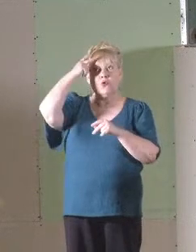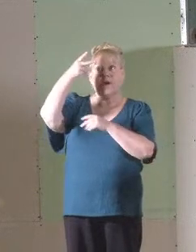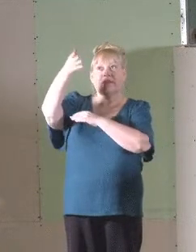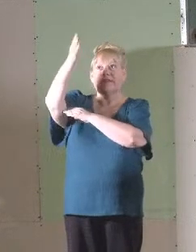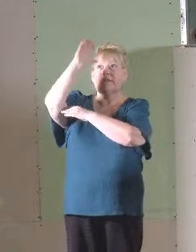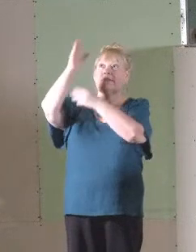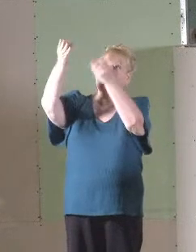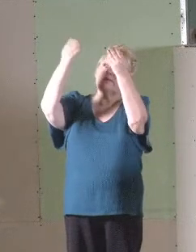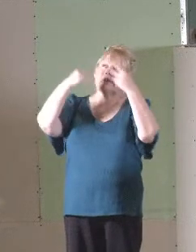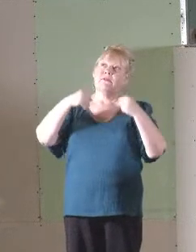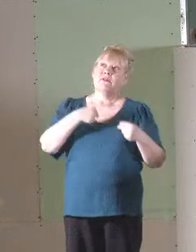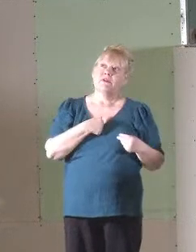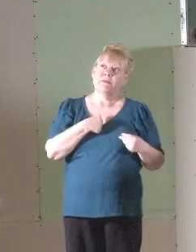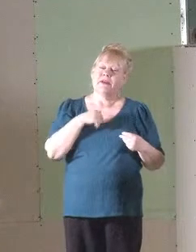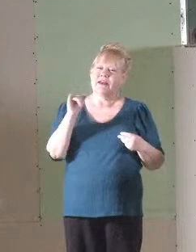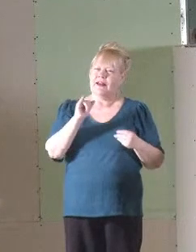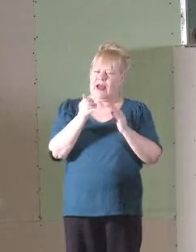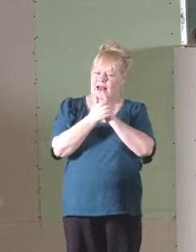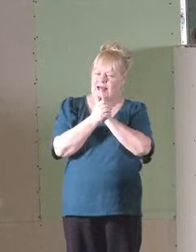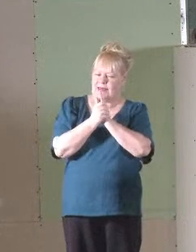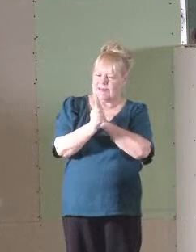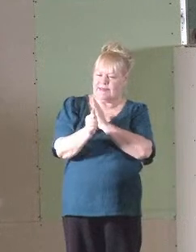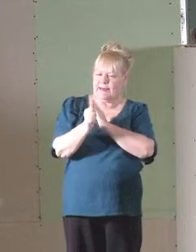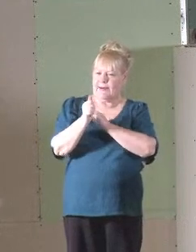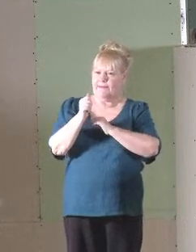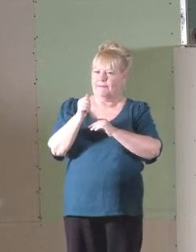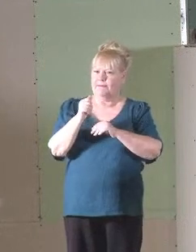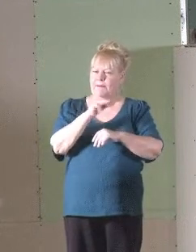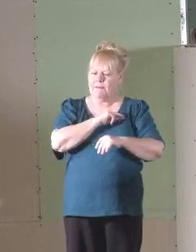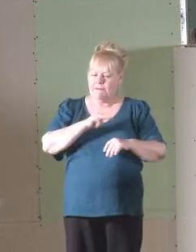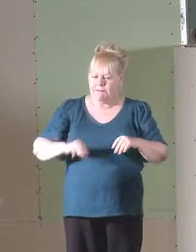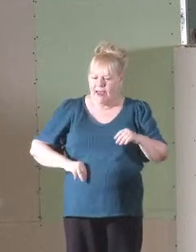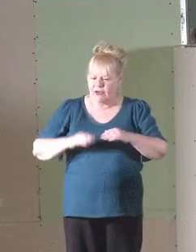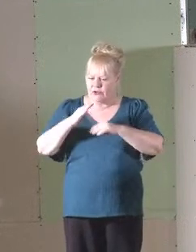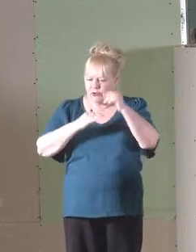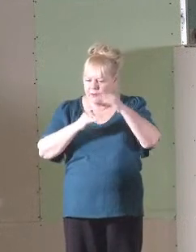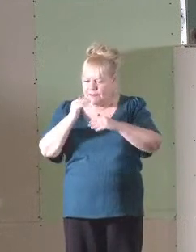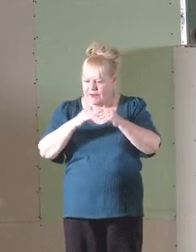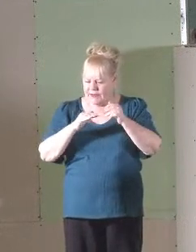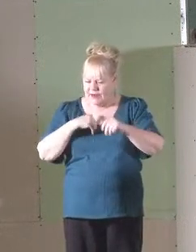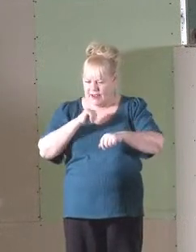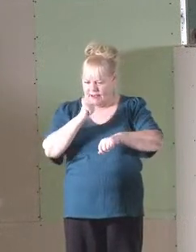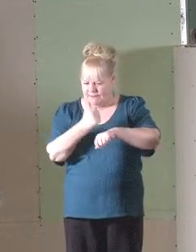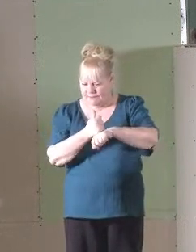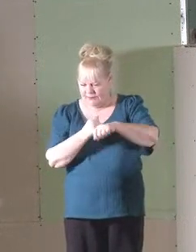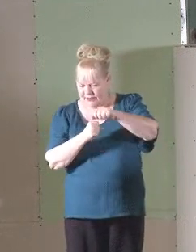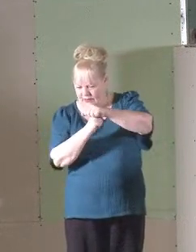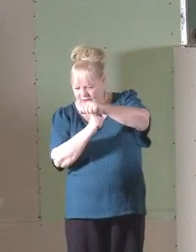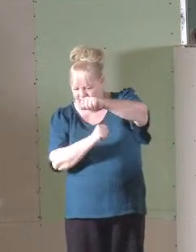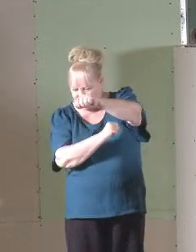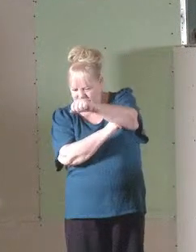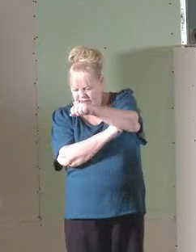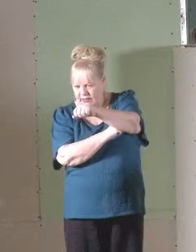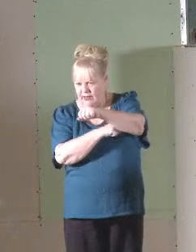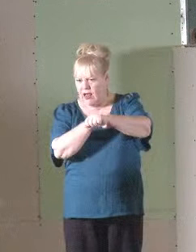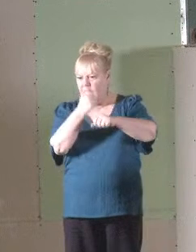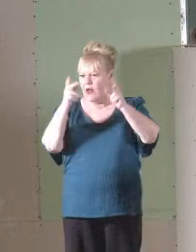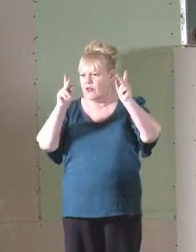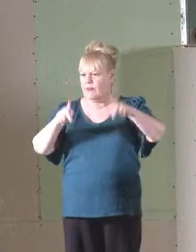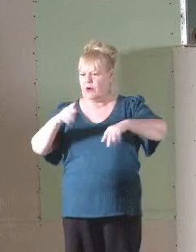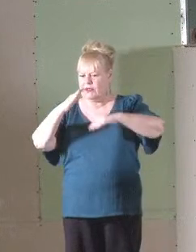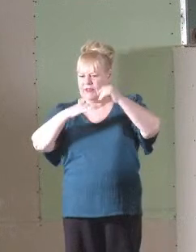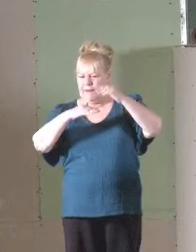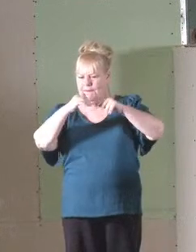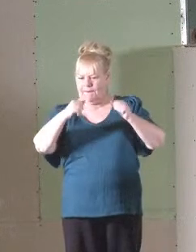given to me, like a skilled master builder, I laid a foundation, and someone else is building upon it. Let